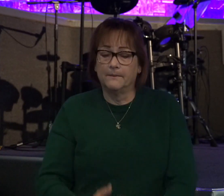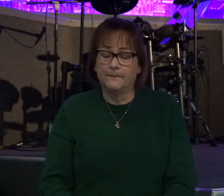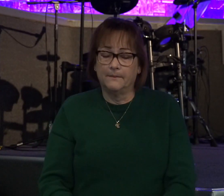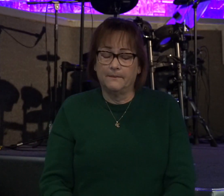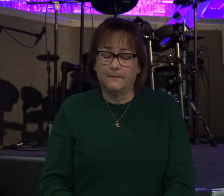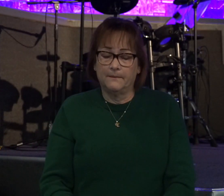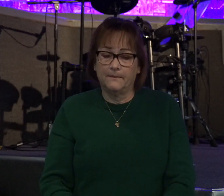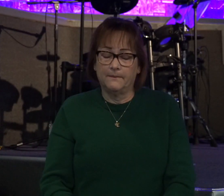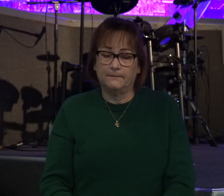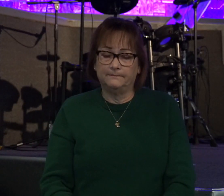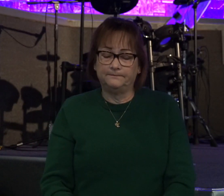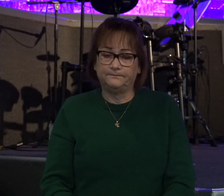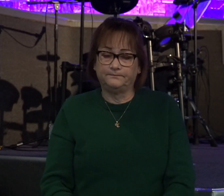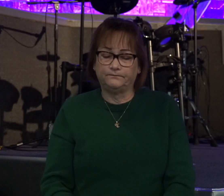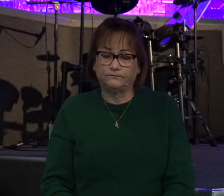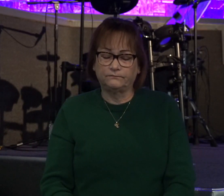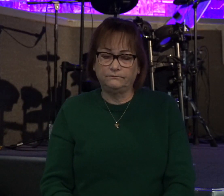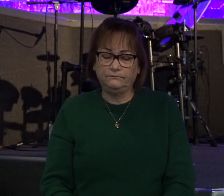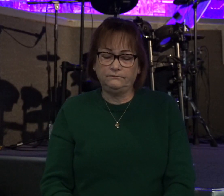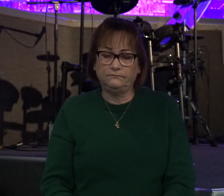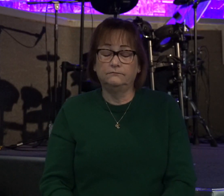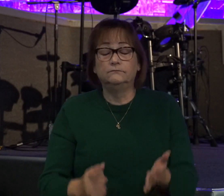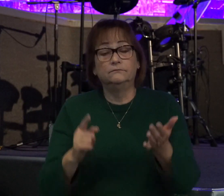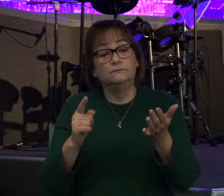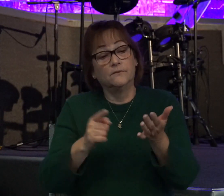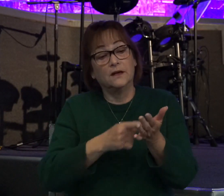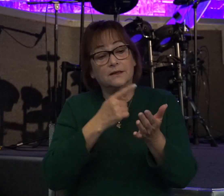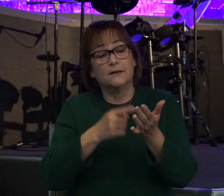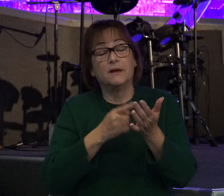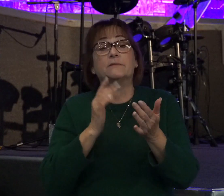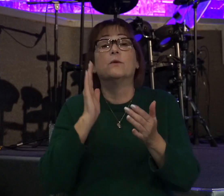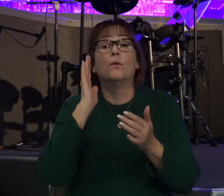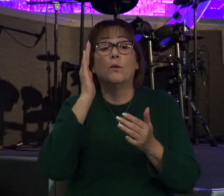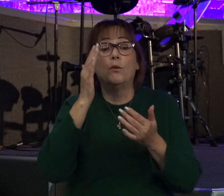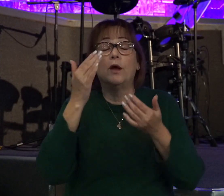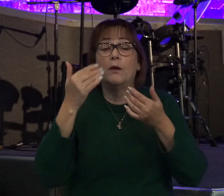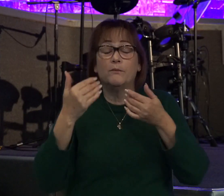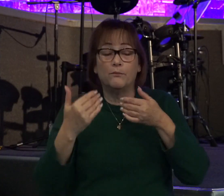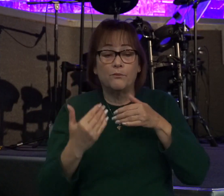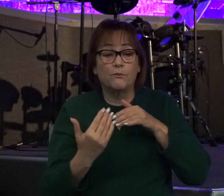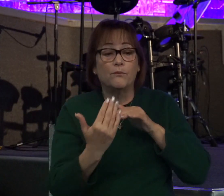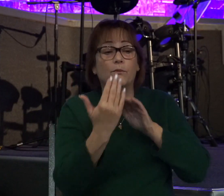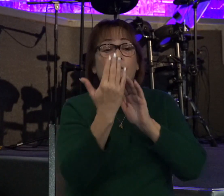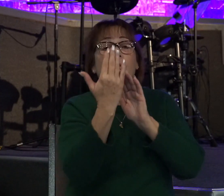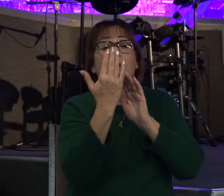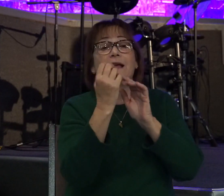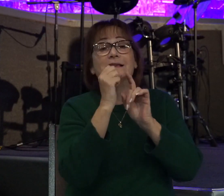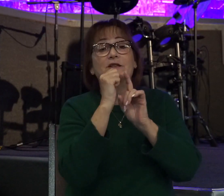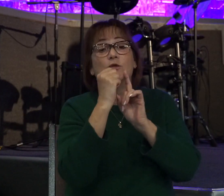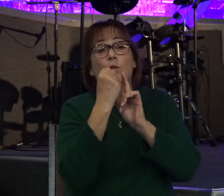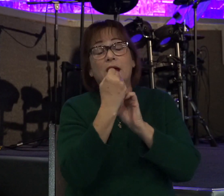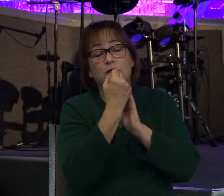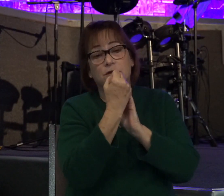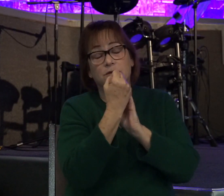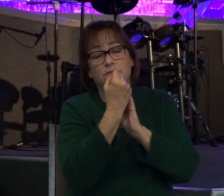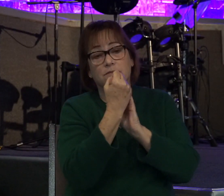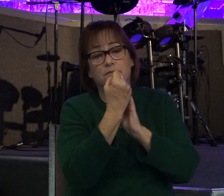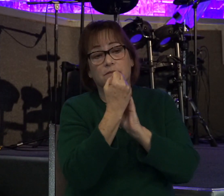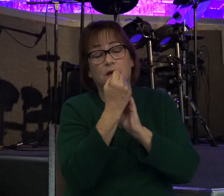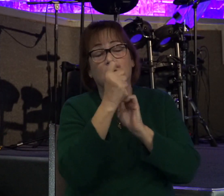And sometimes we will be presented with a situation where we have to make a choice.